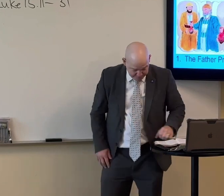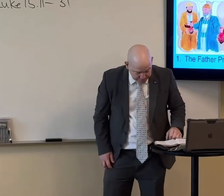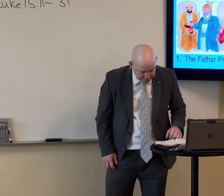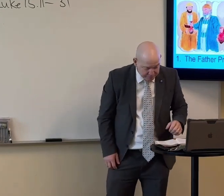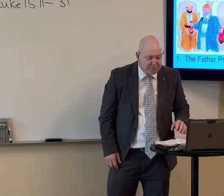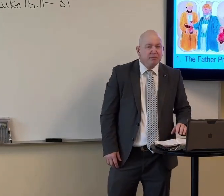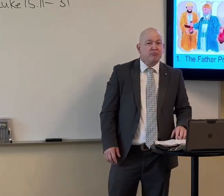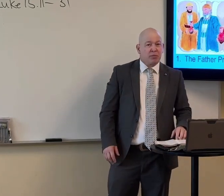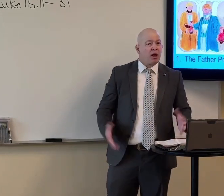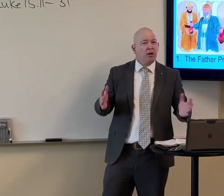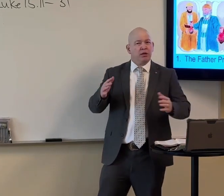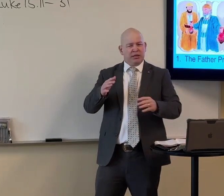So yeah.